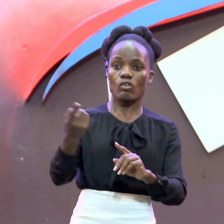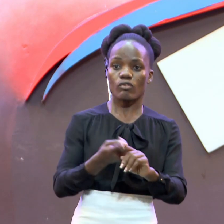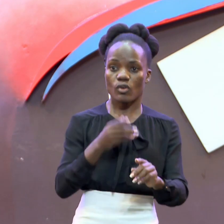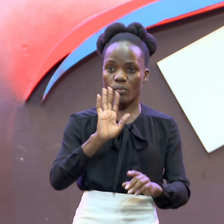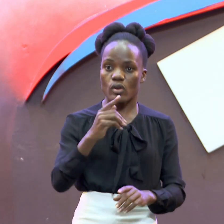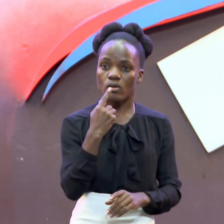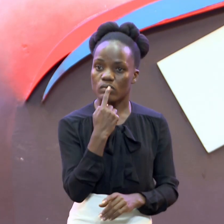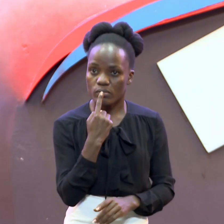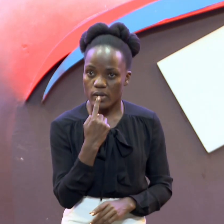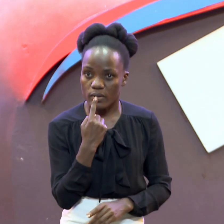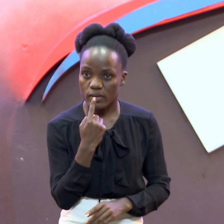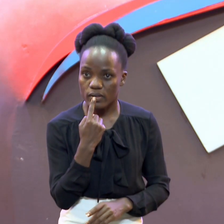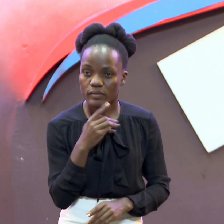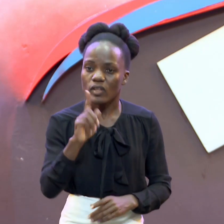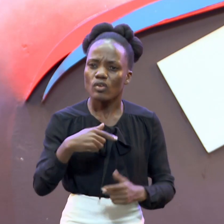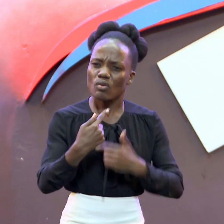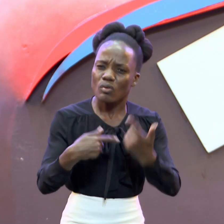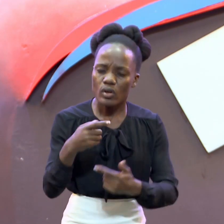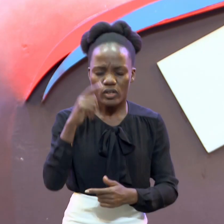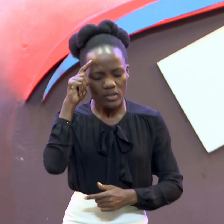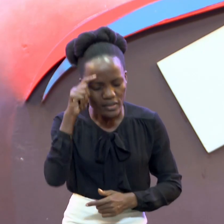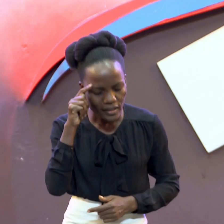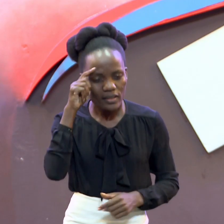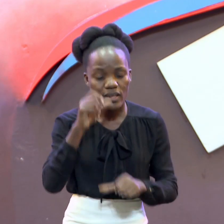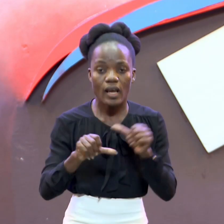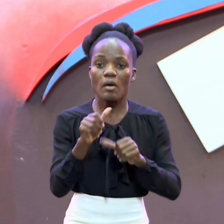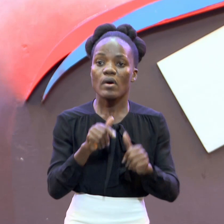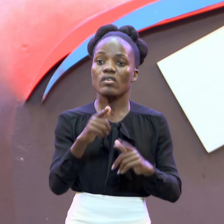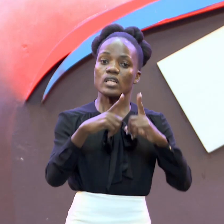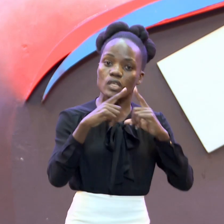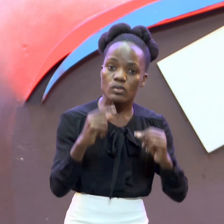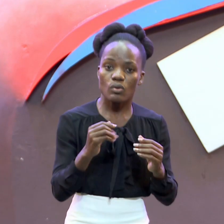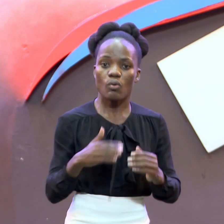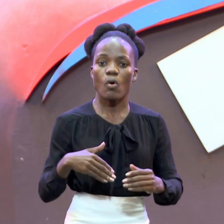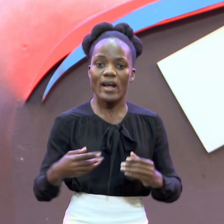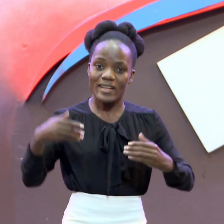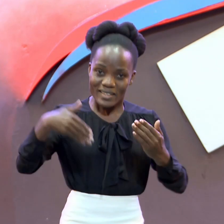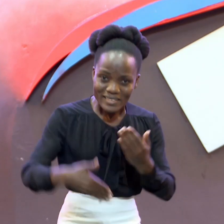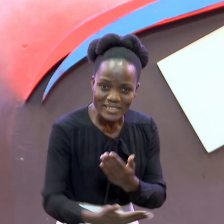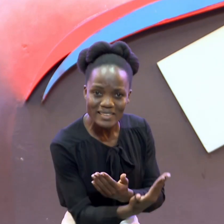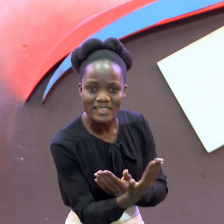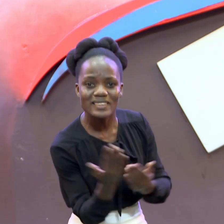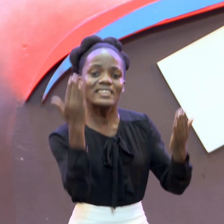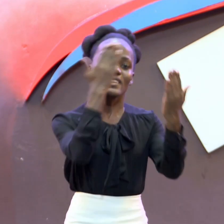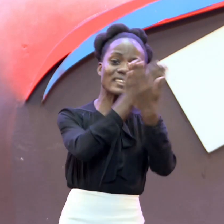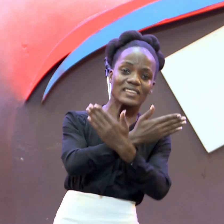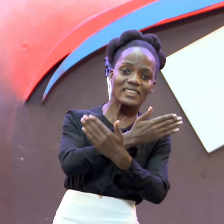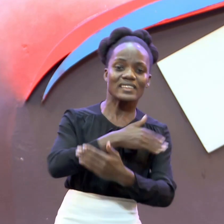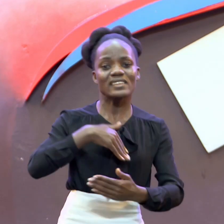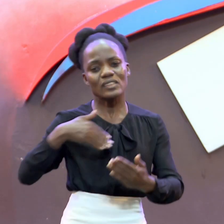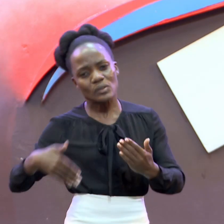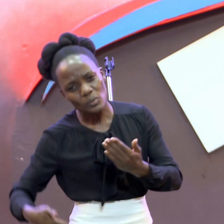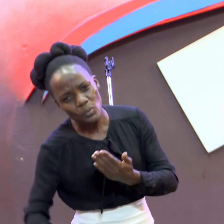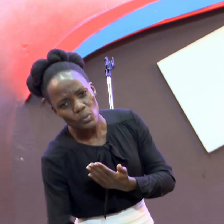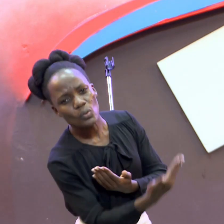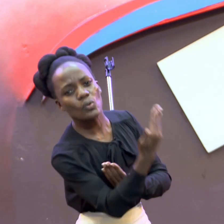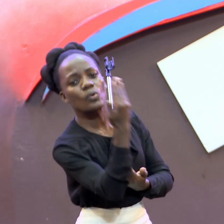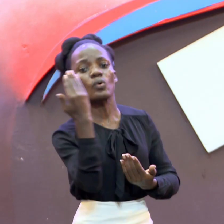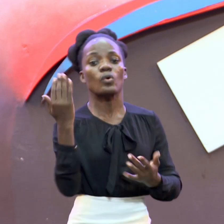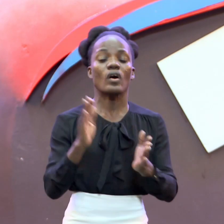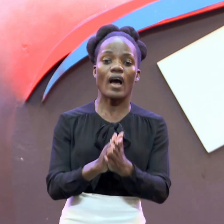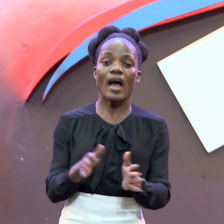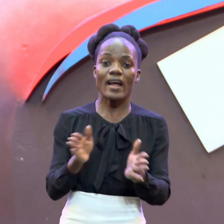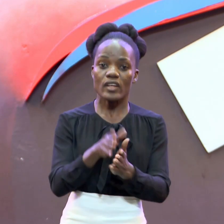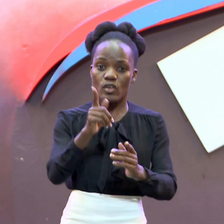mouth Meditate On it Day And night So that You may